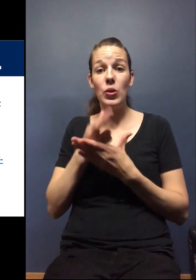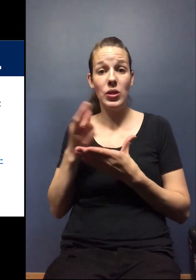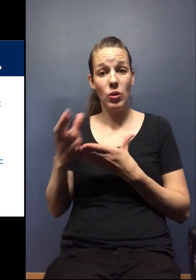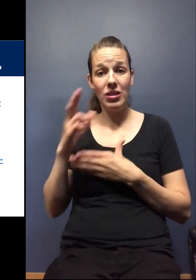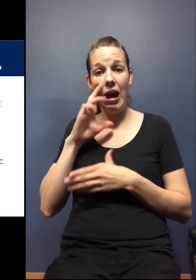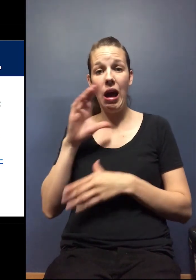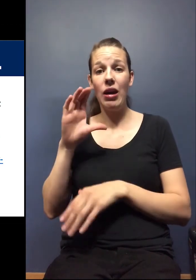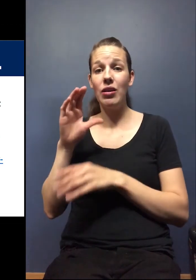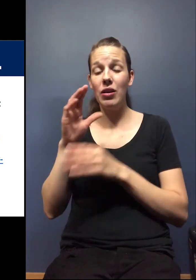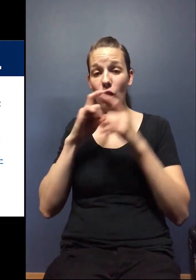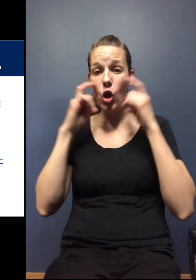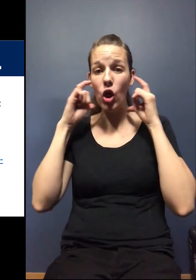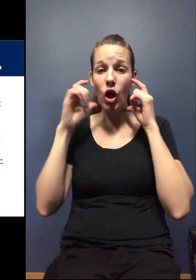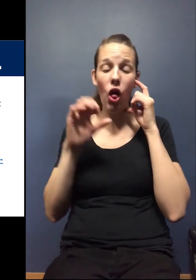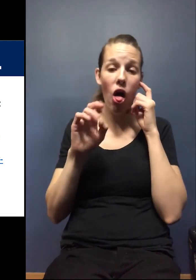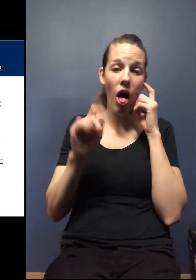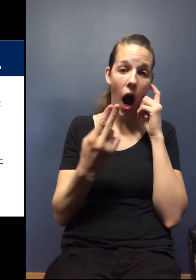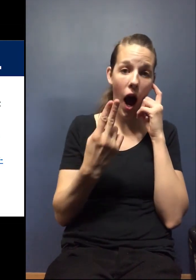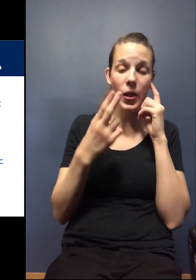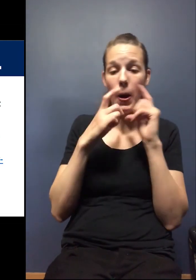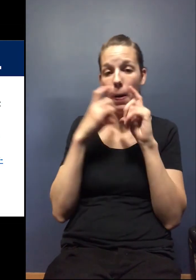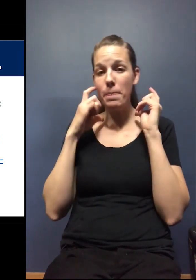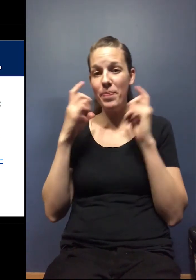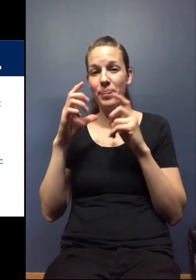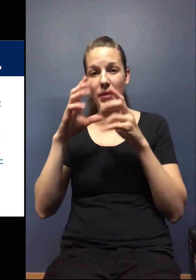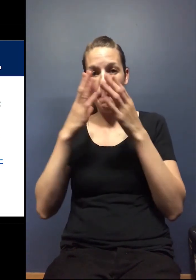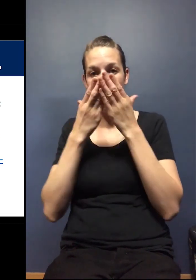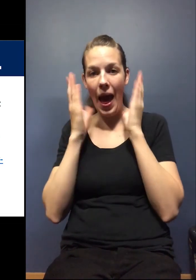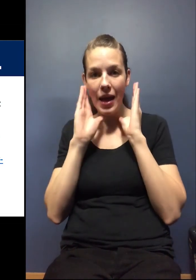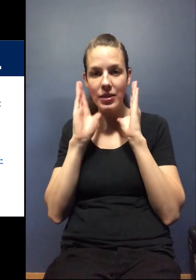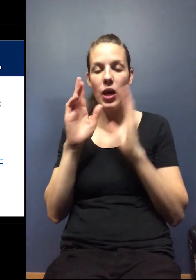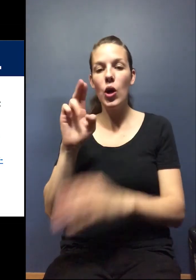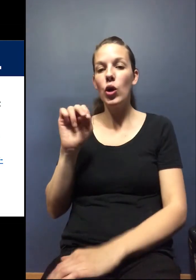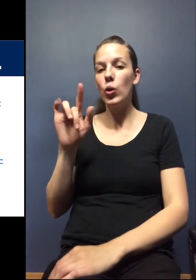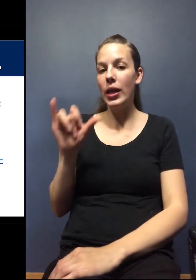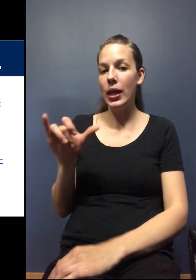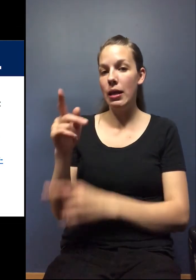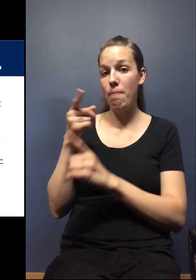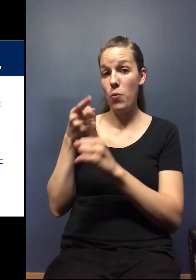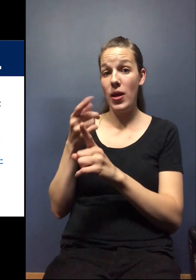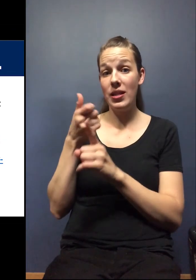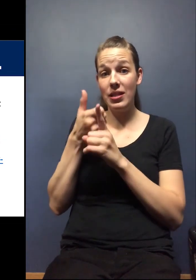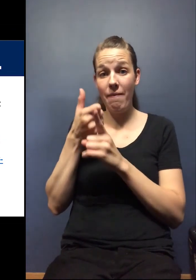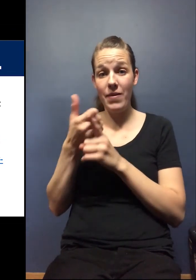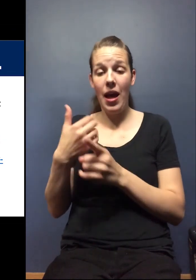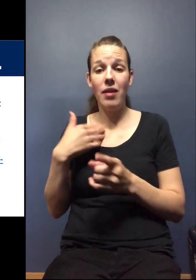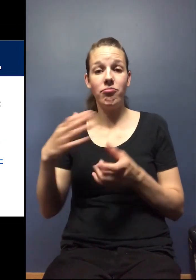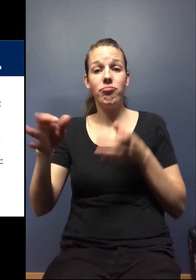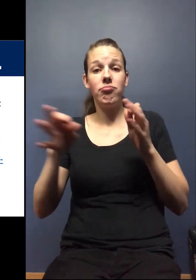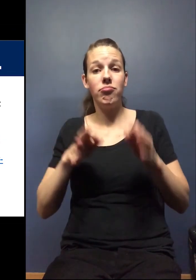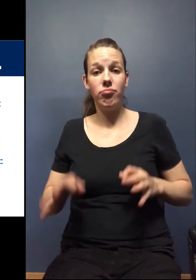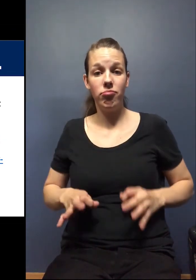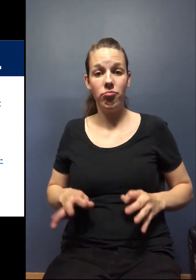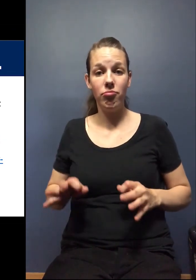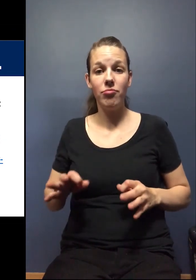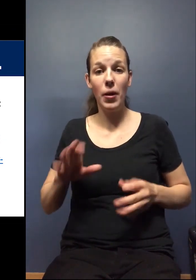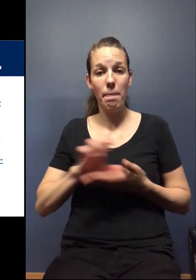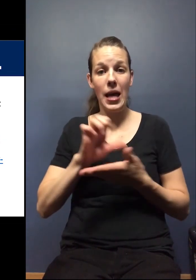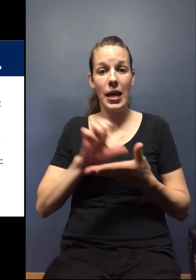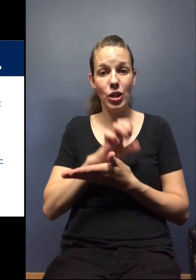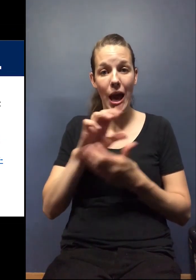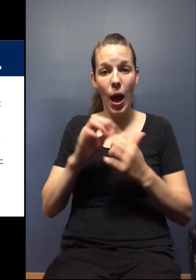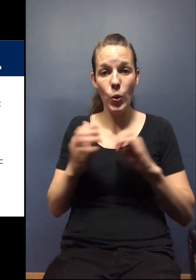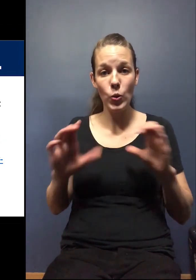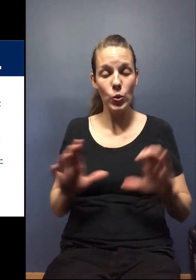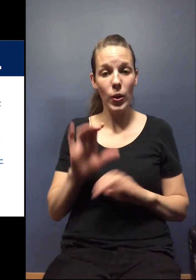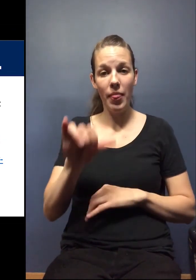coverings or masks. Um, UnityPoint themselves has a, um, instructional page for